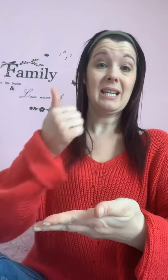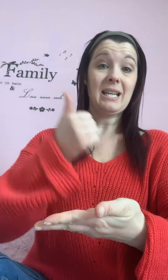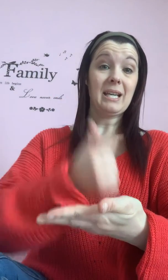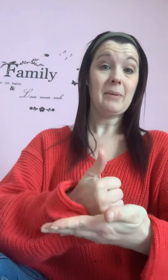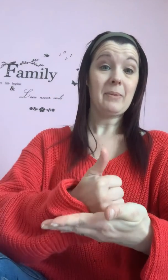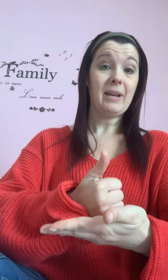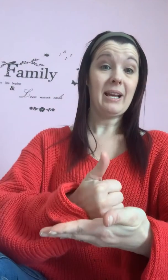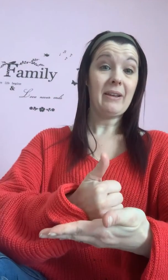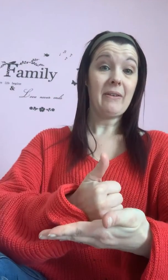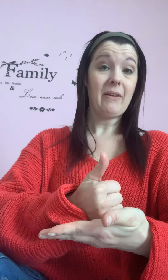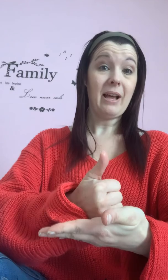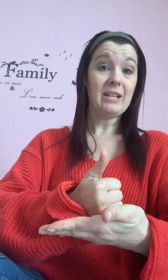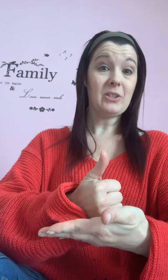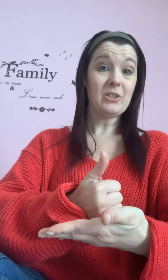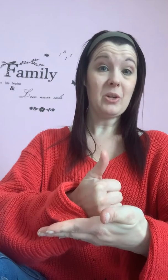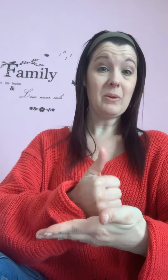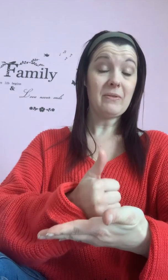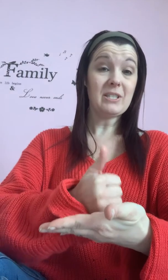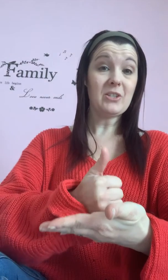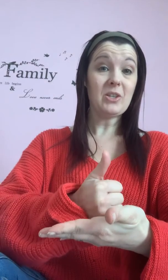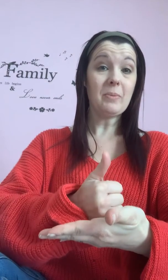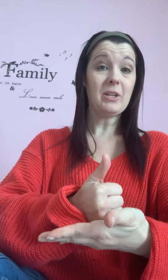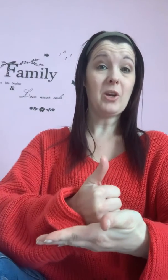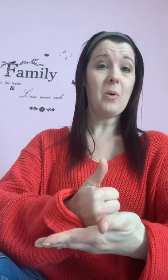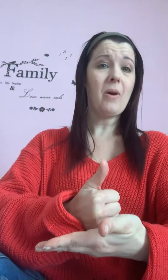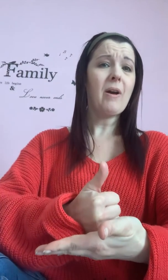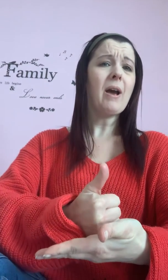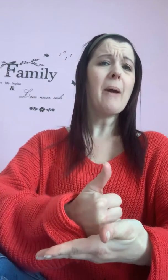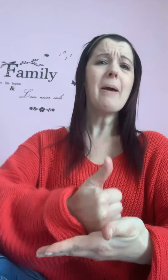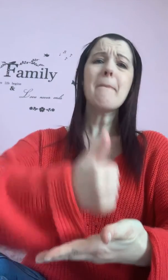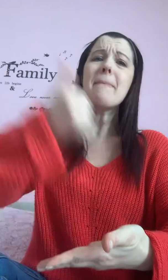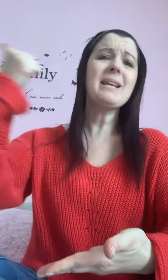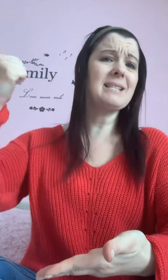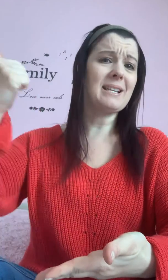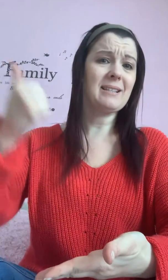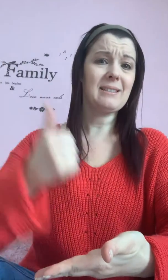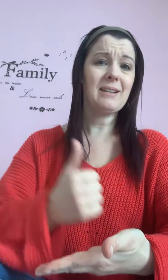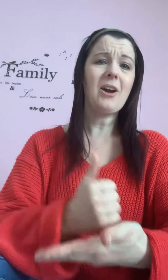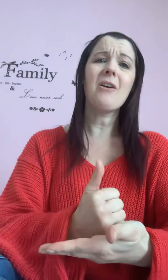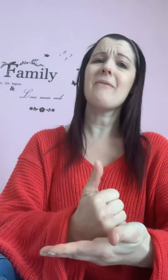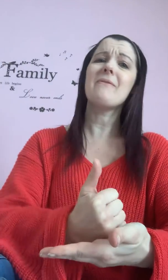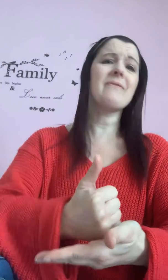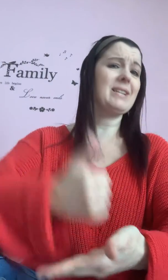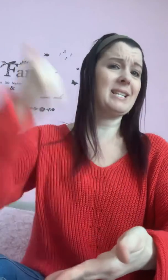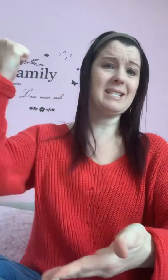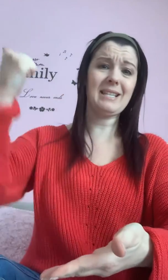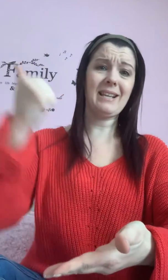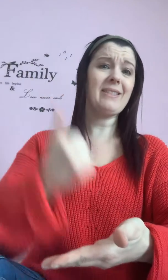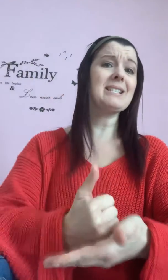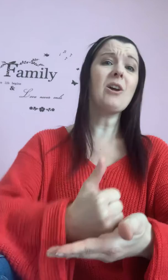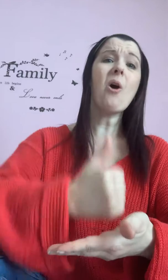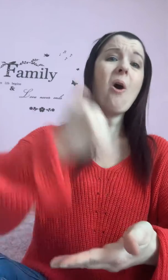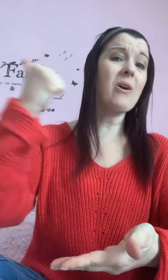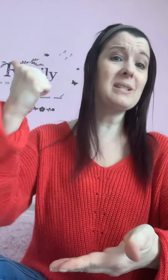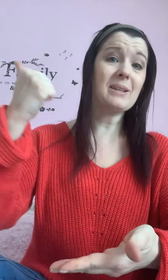put your hand on top, your fist on top and you go, amazing, fantastic, that's awesome.